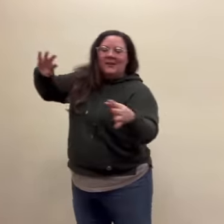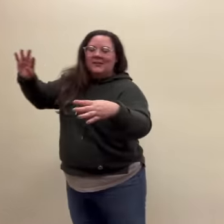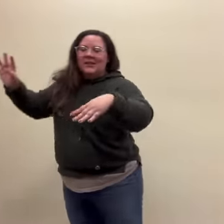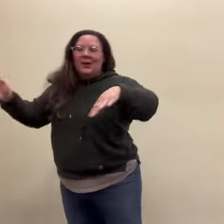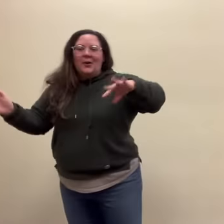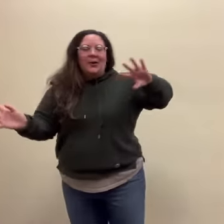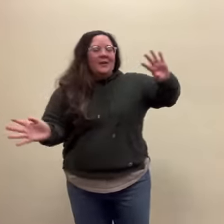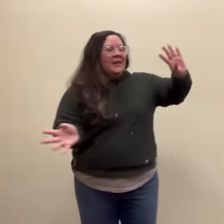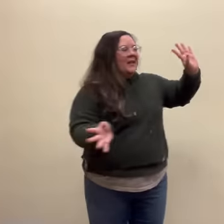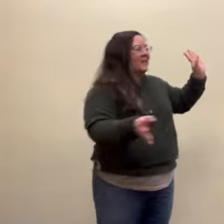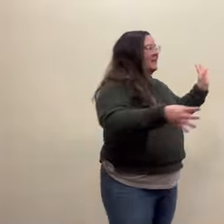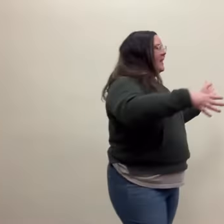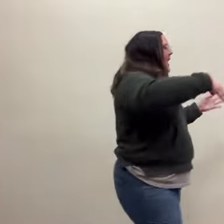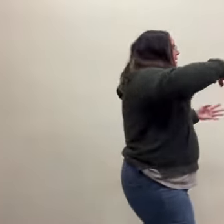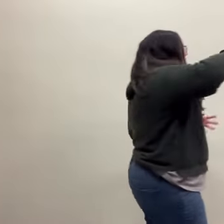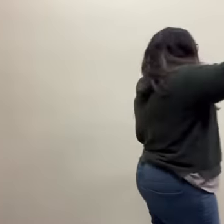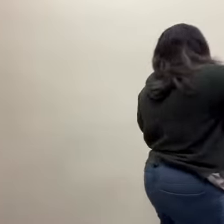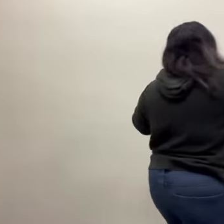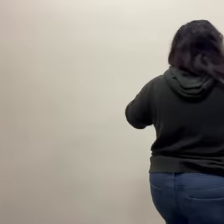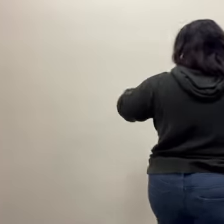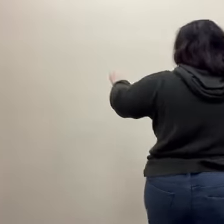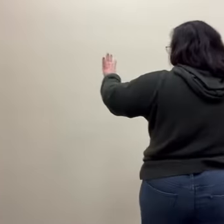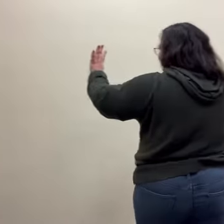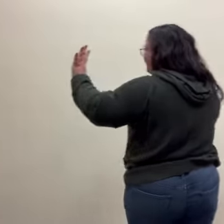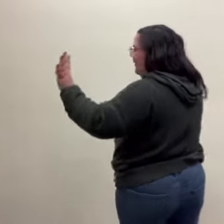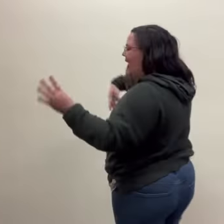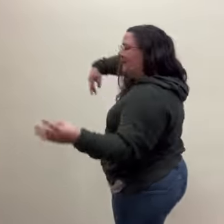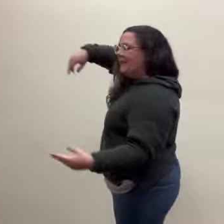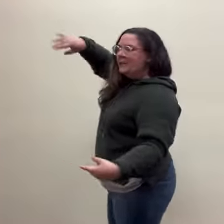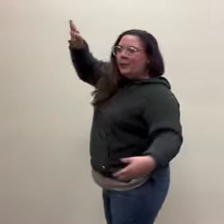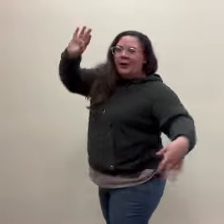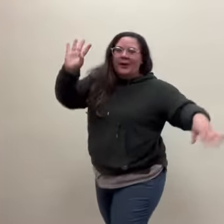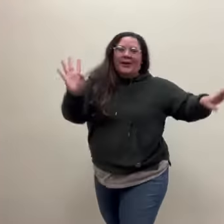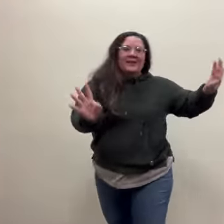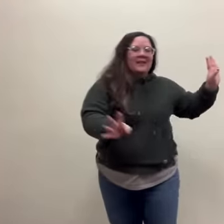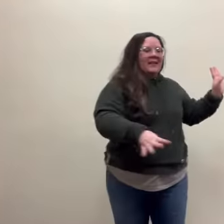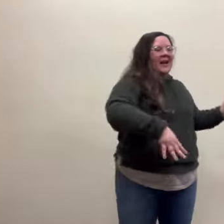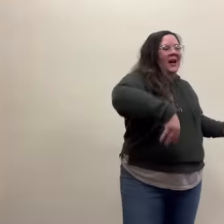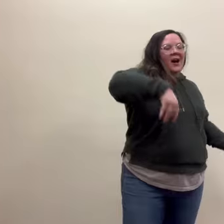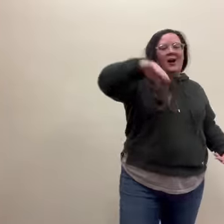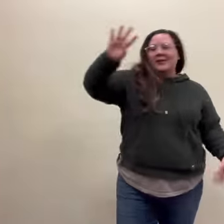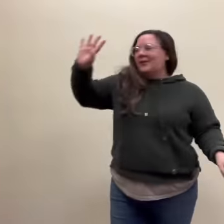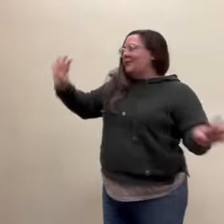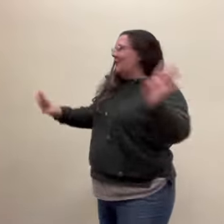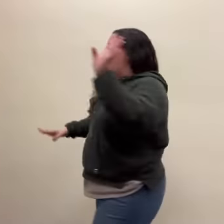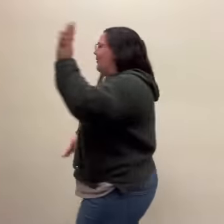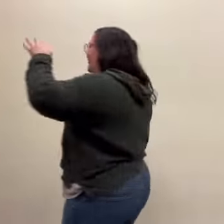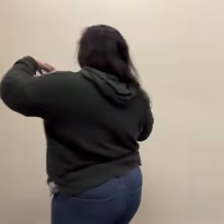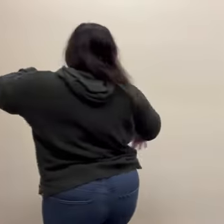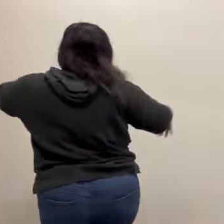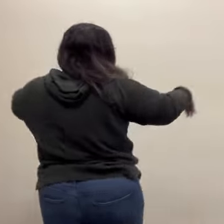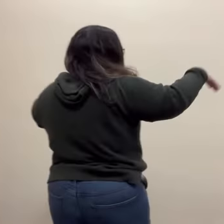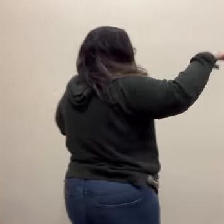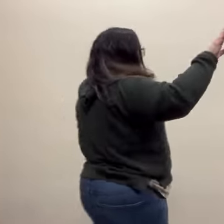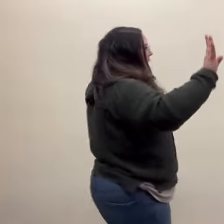floating down. Also very twirly, also very twirly,